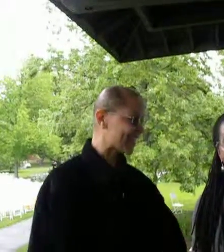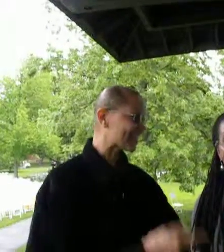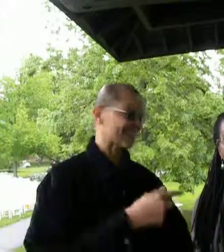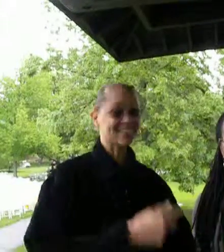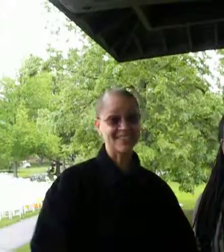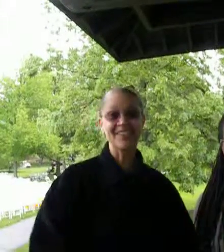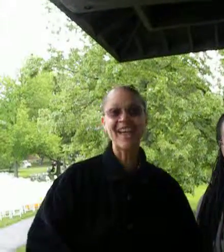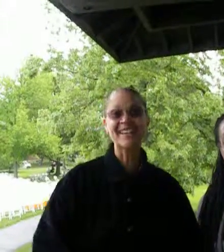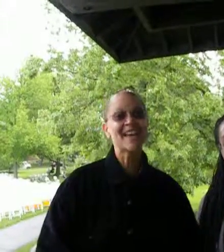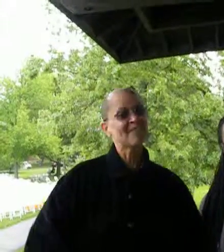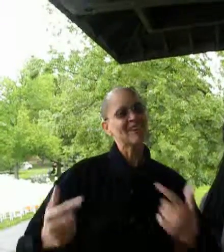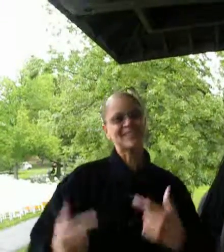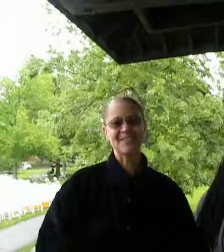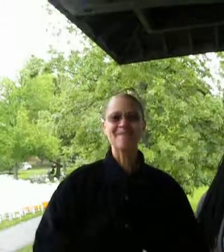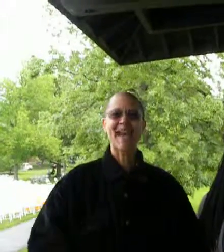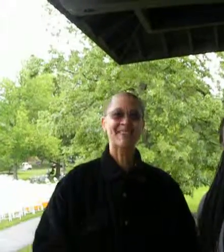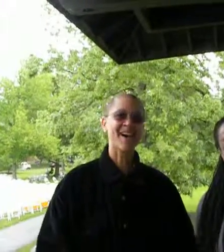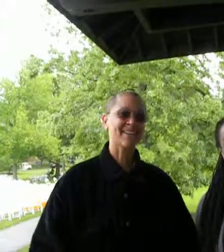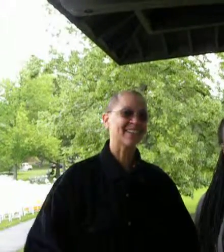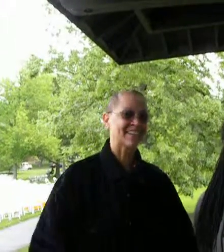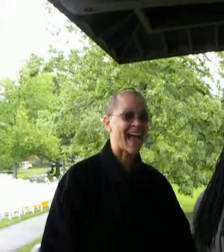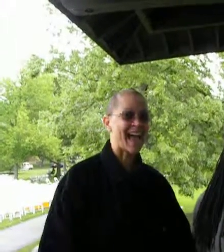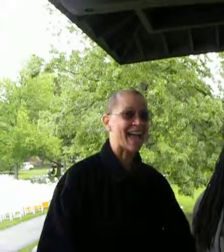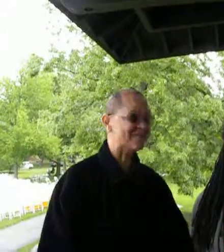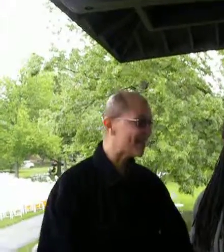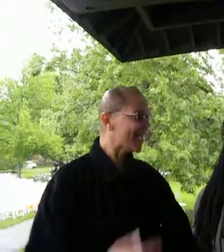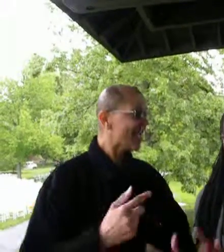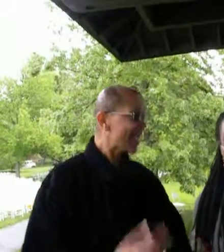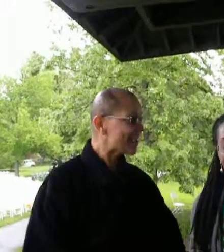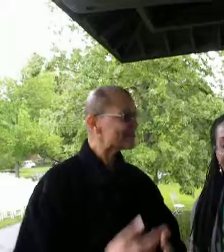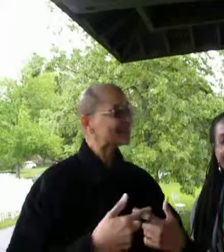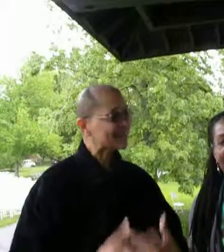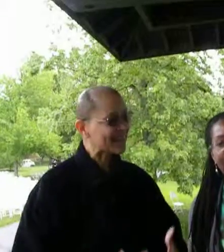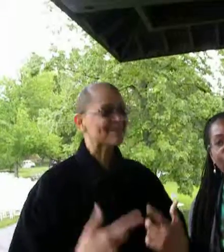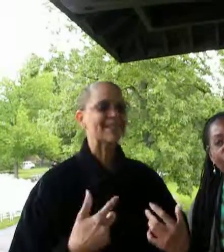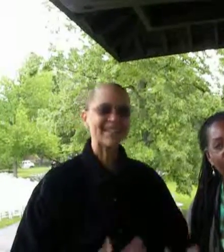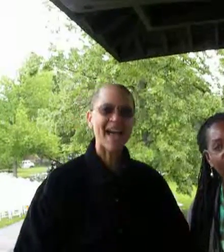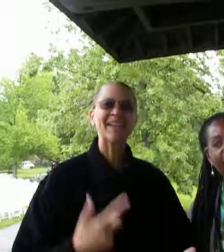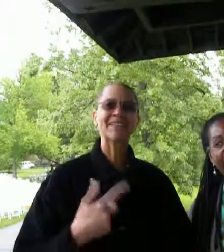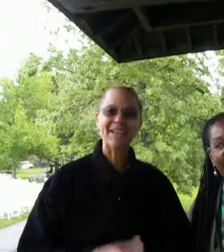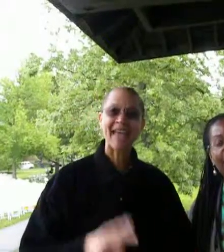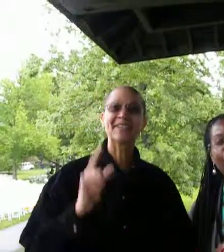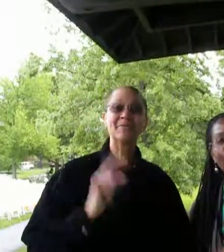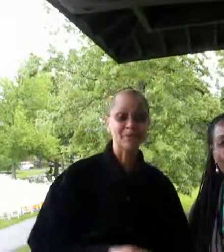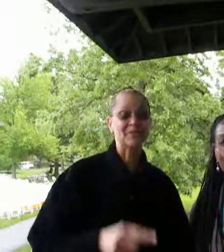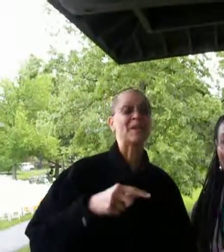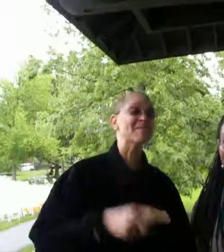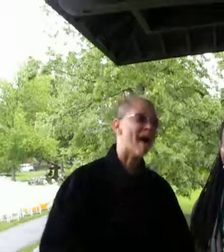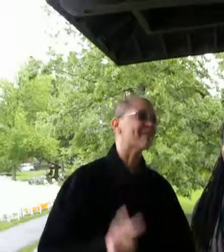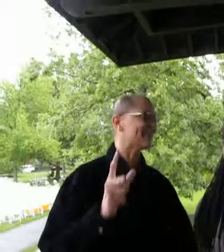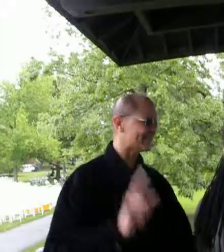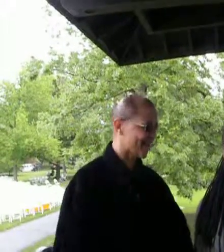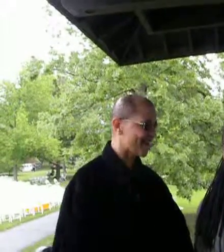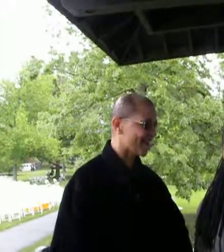Transession students, we do Math all the time. Amy, Sandra, Donna, Kathy, Ruthie, Marva, Joe